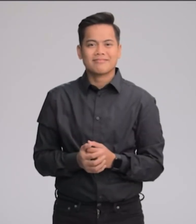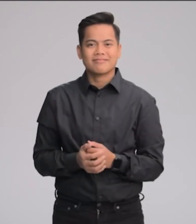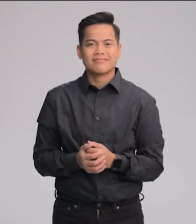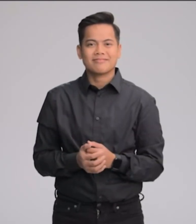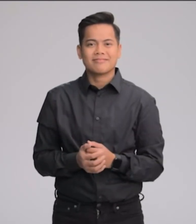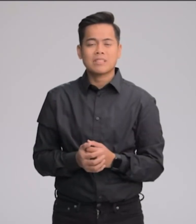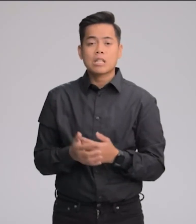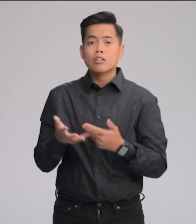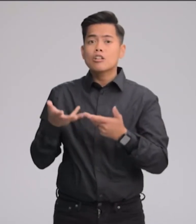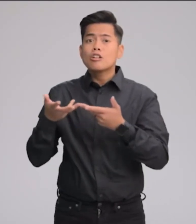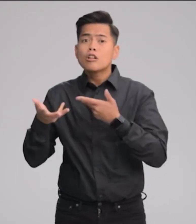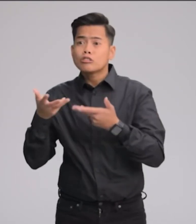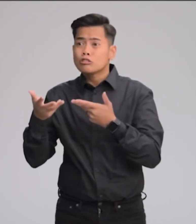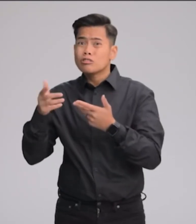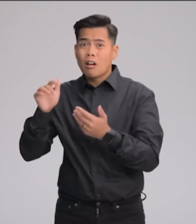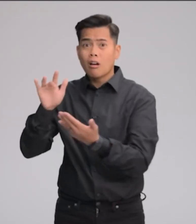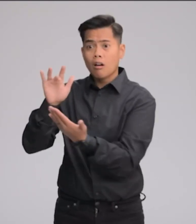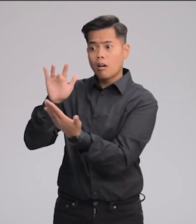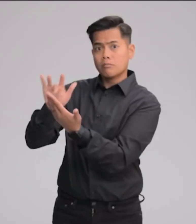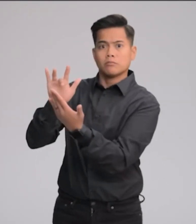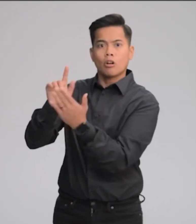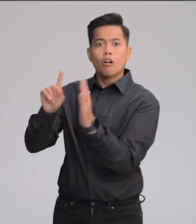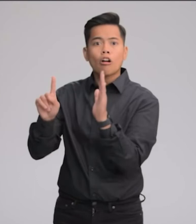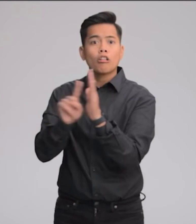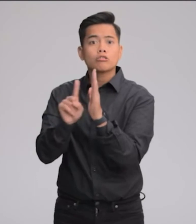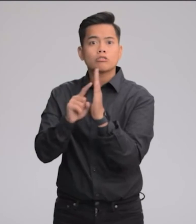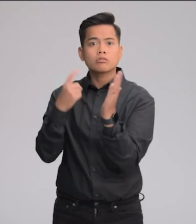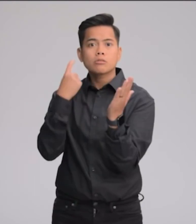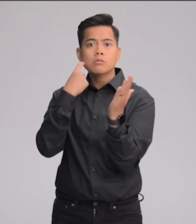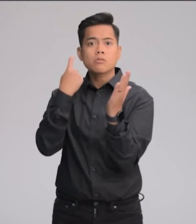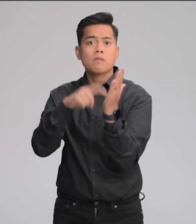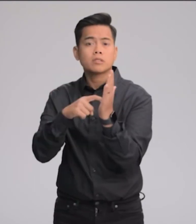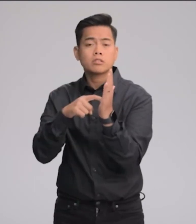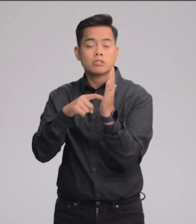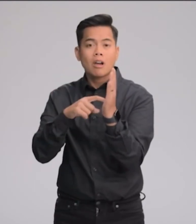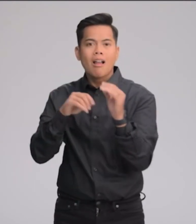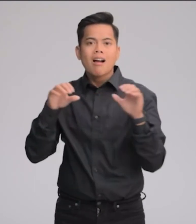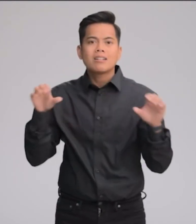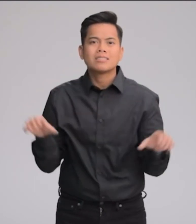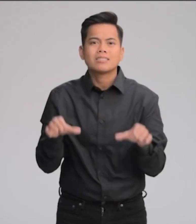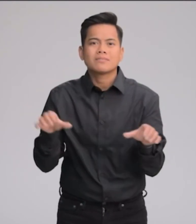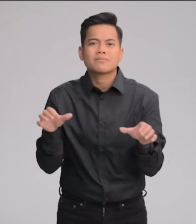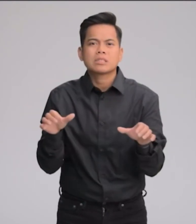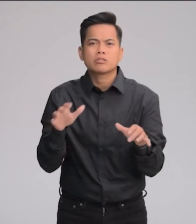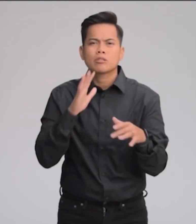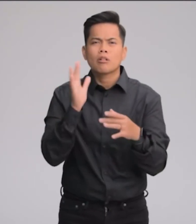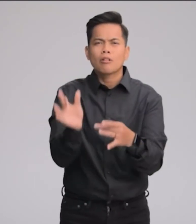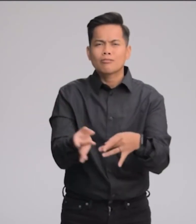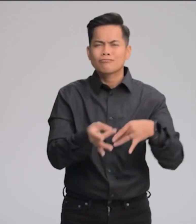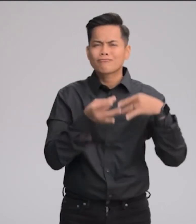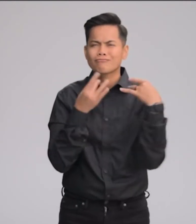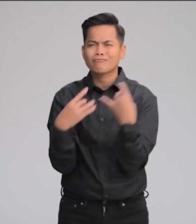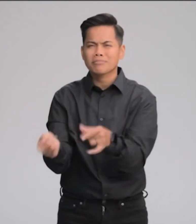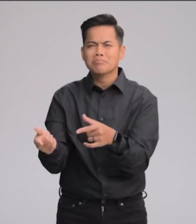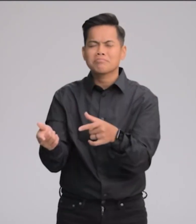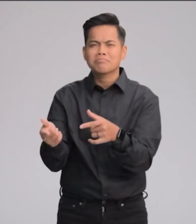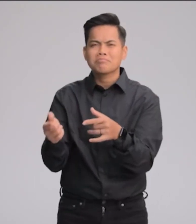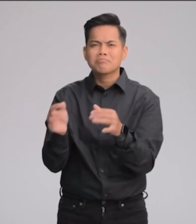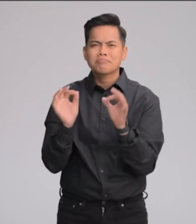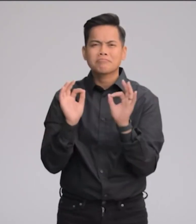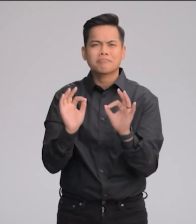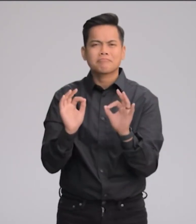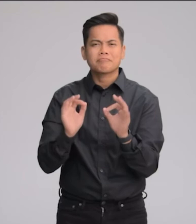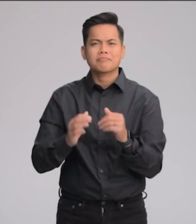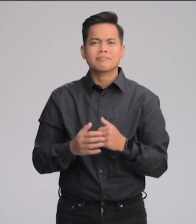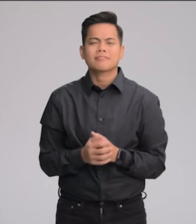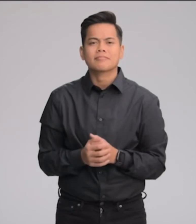An interactive place that bubbles up alerts, notifications, and activities, fluidly transforming itself as